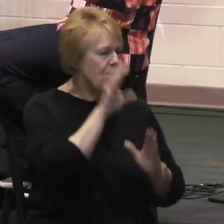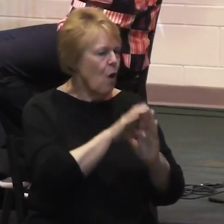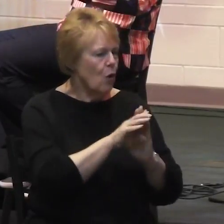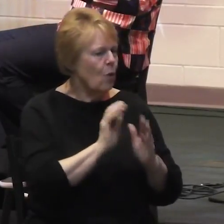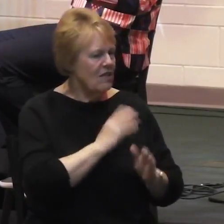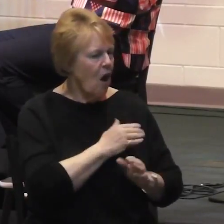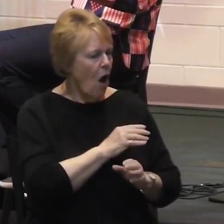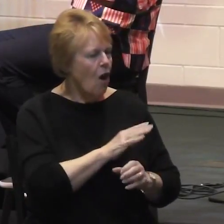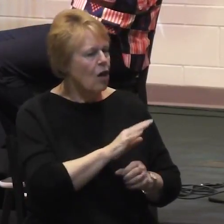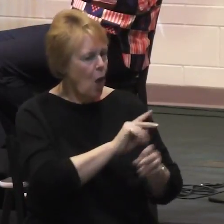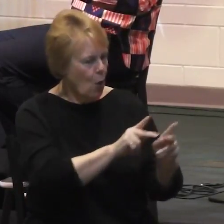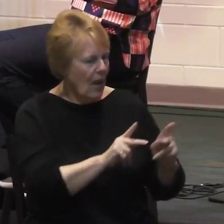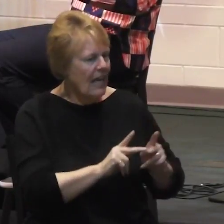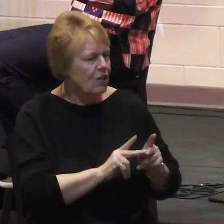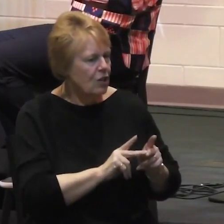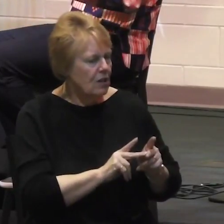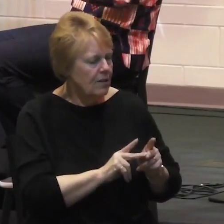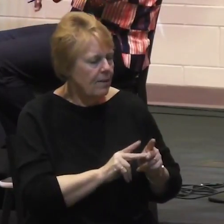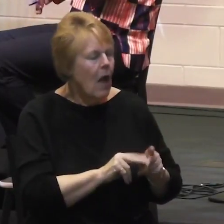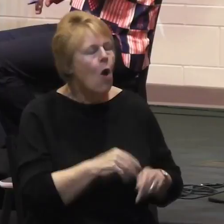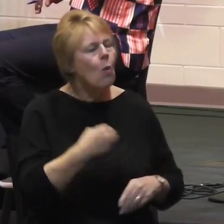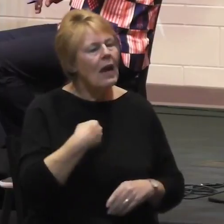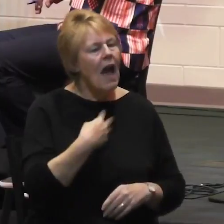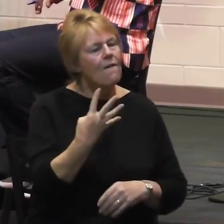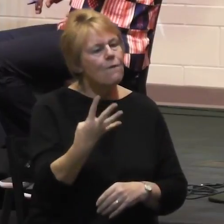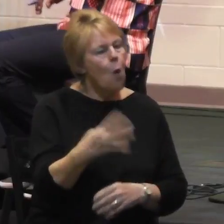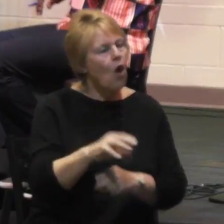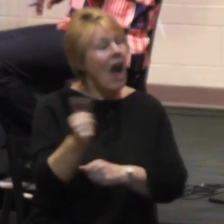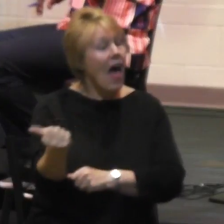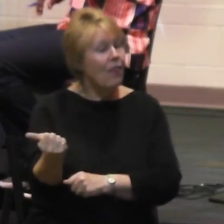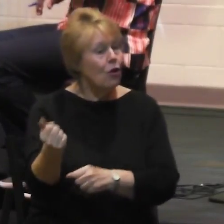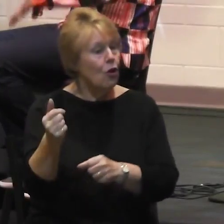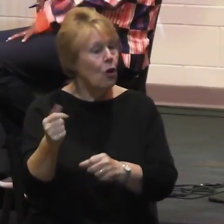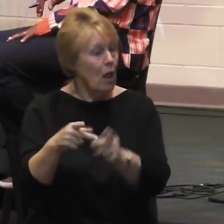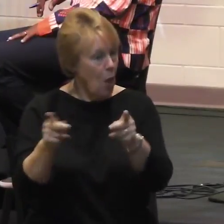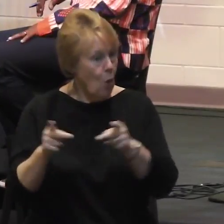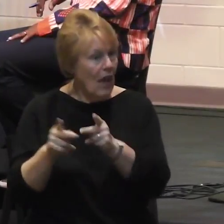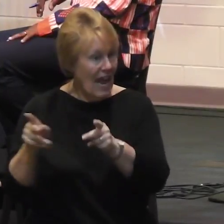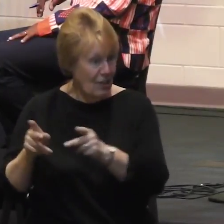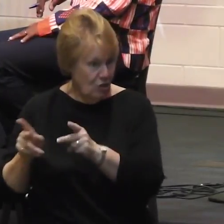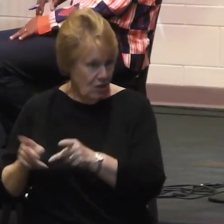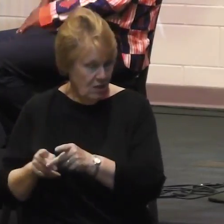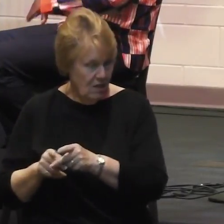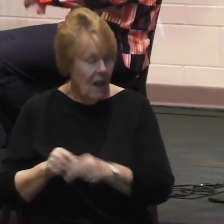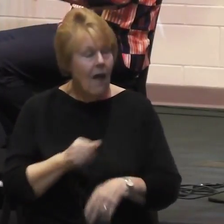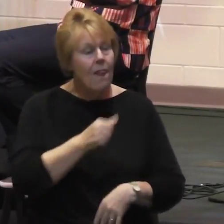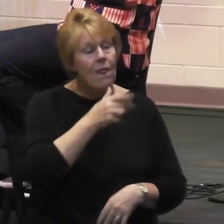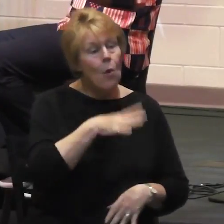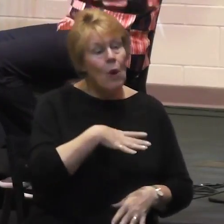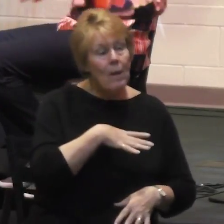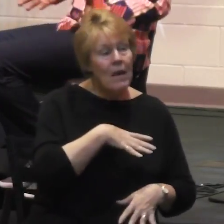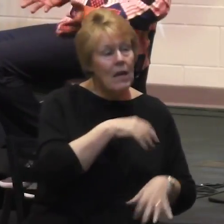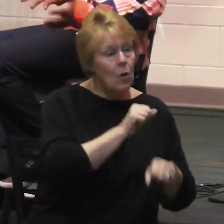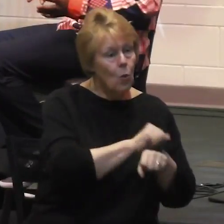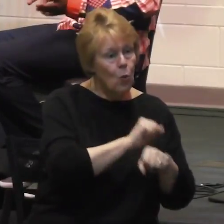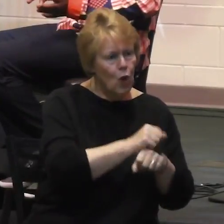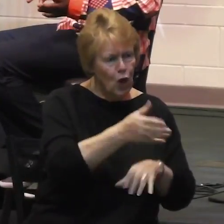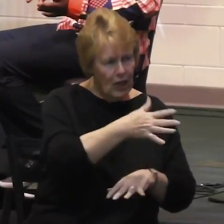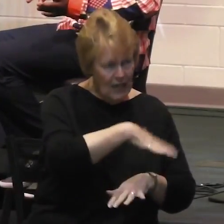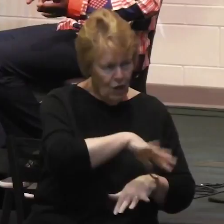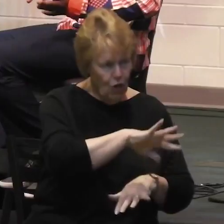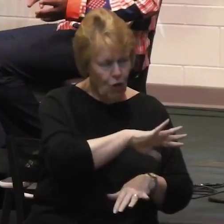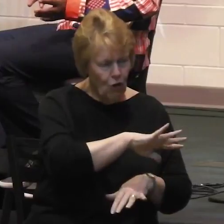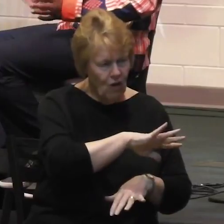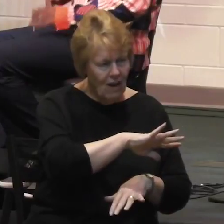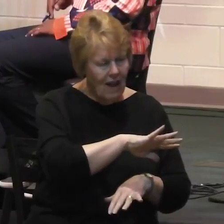came to. We now have four other locations. But when we moved here, the area was not as populated